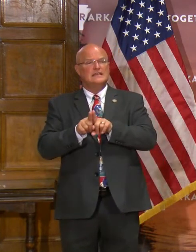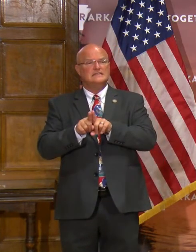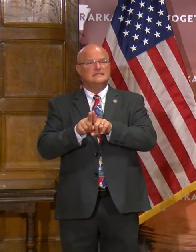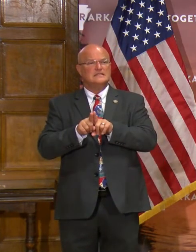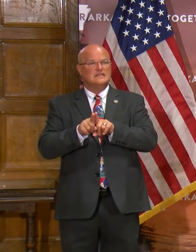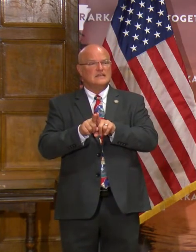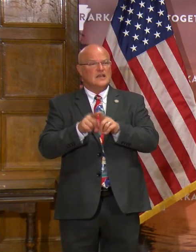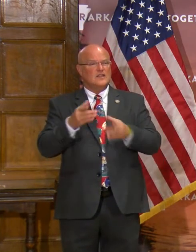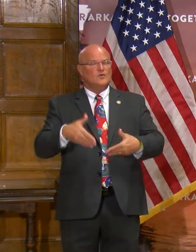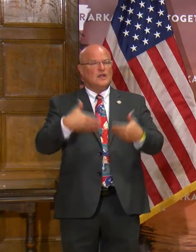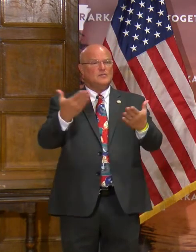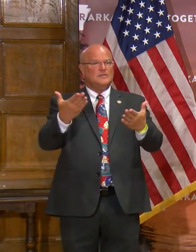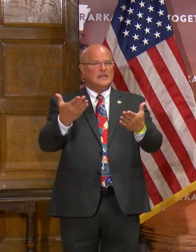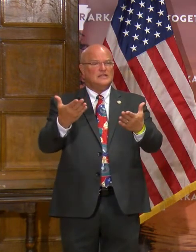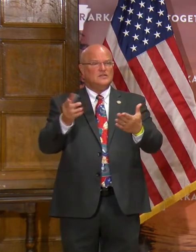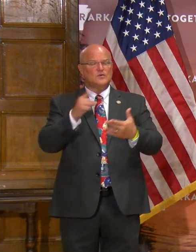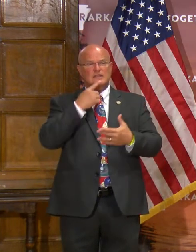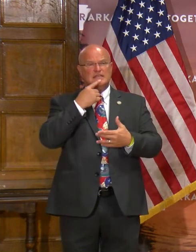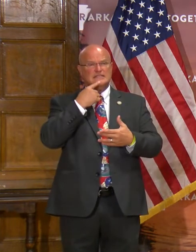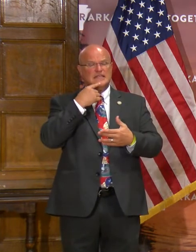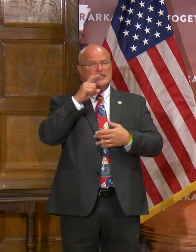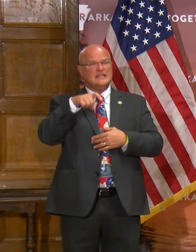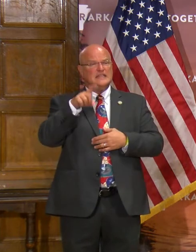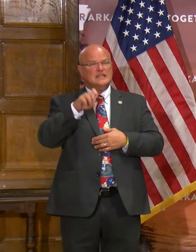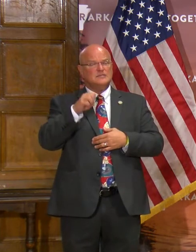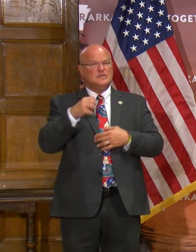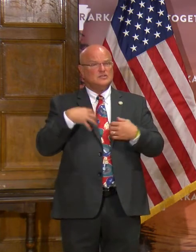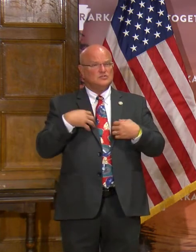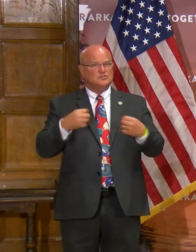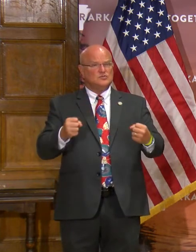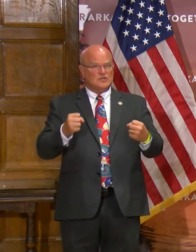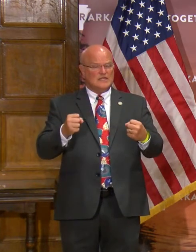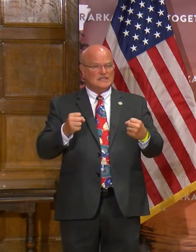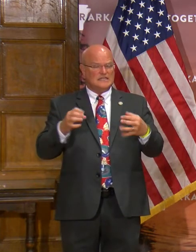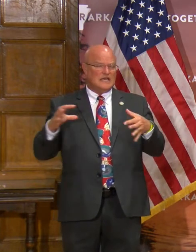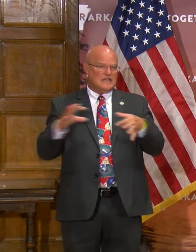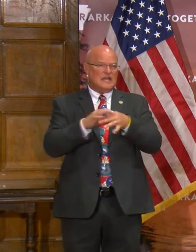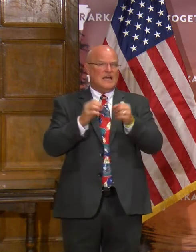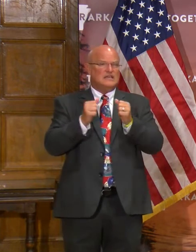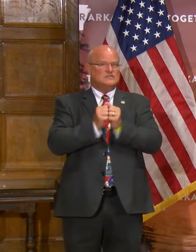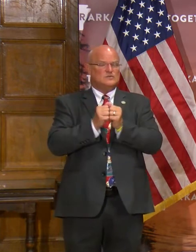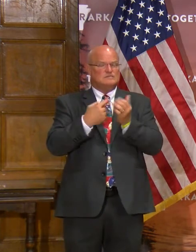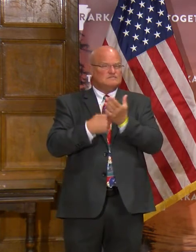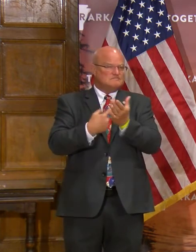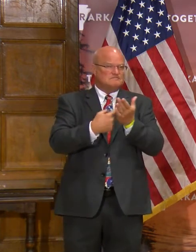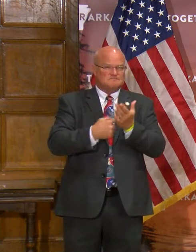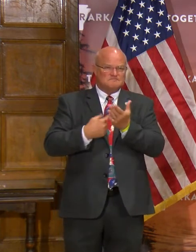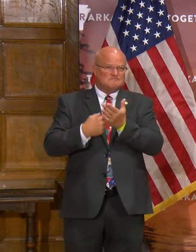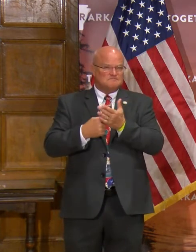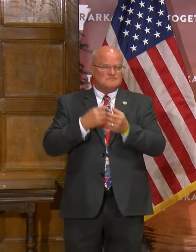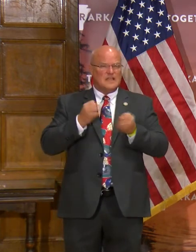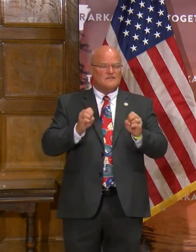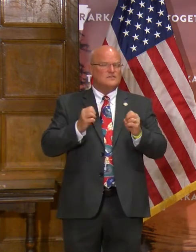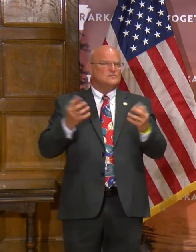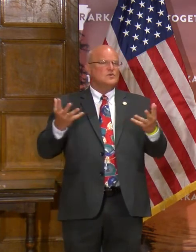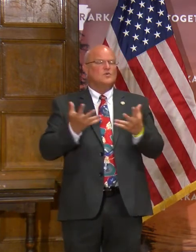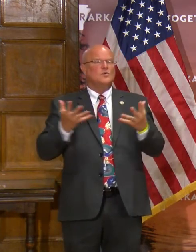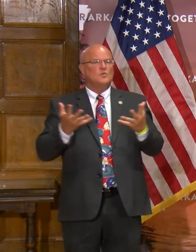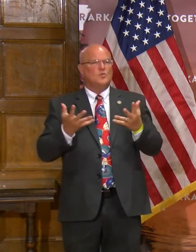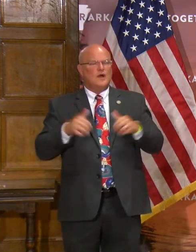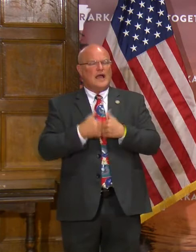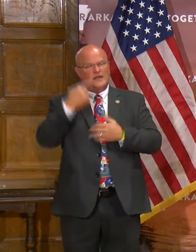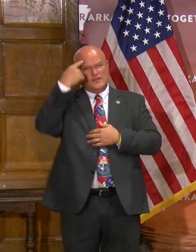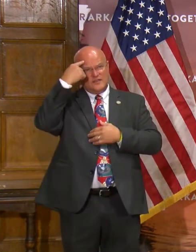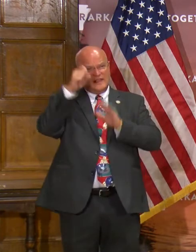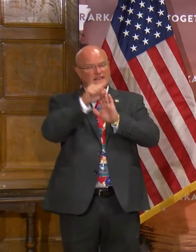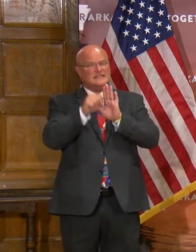the recommendation in there where they said there needs to be strengthened compliance with mitigation efforts. How do